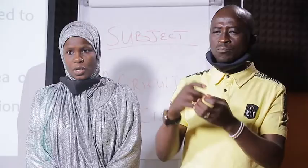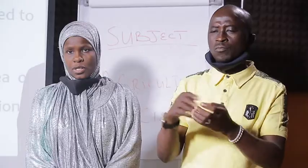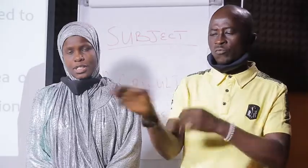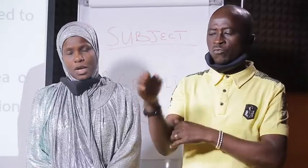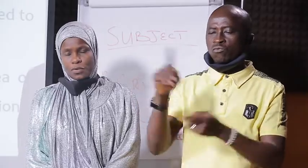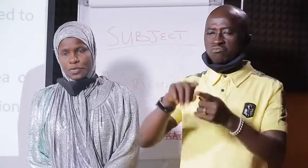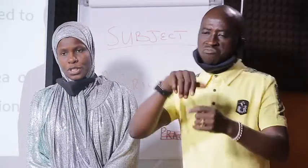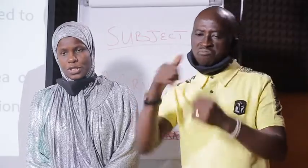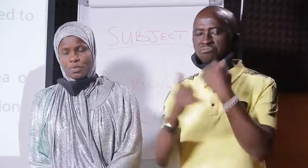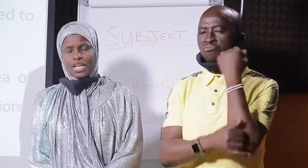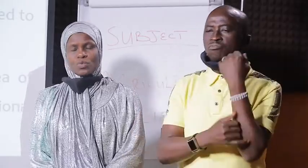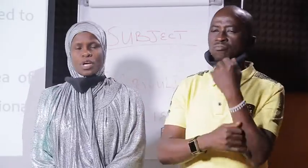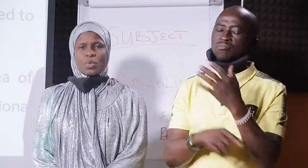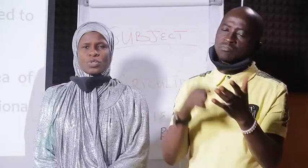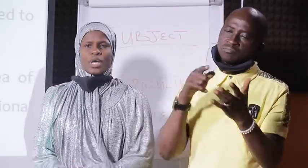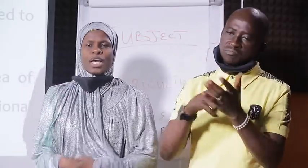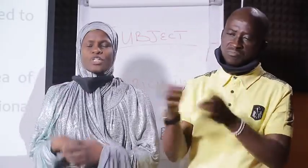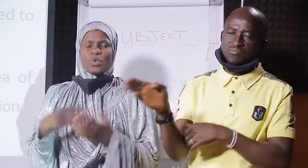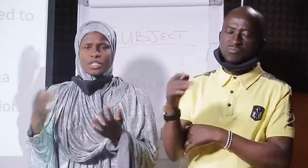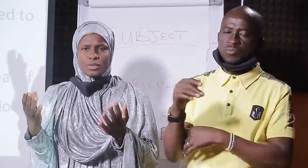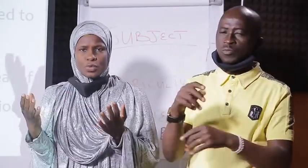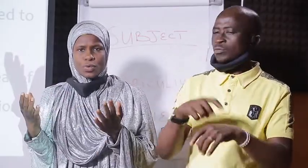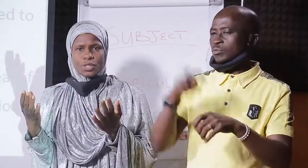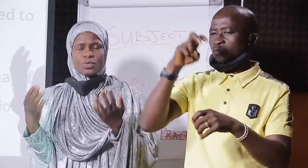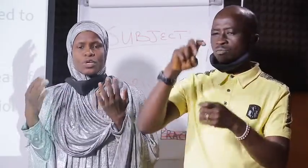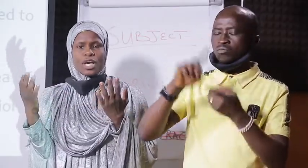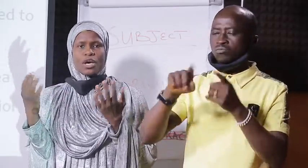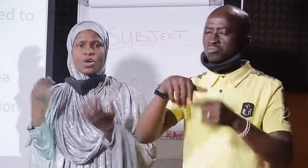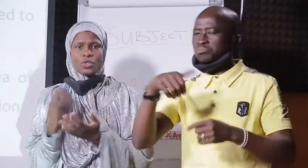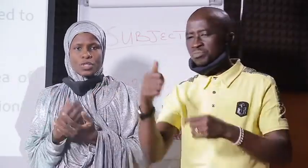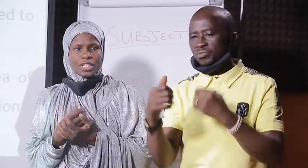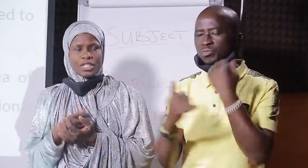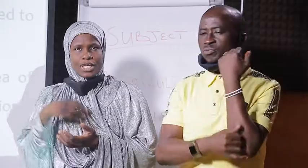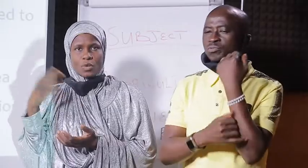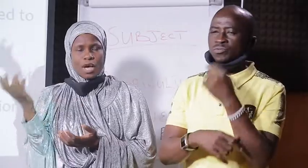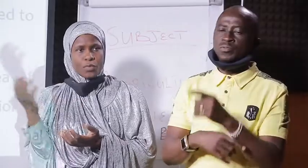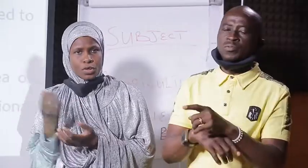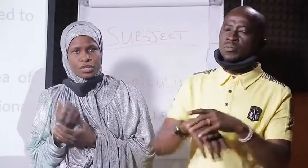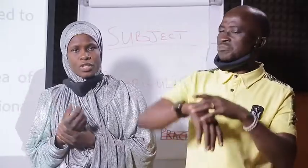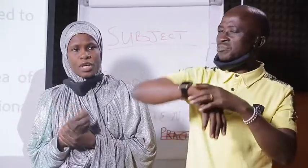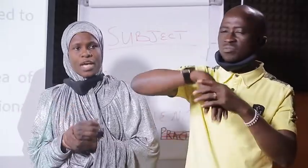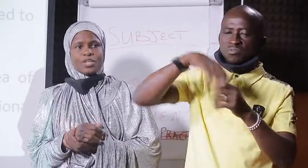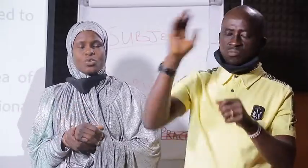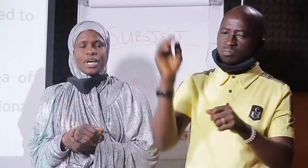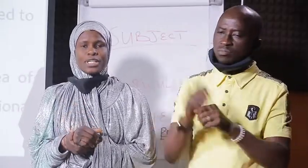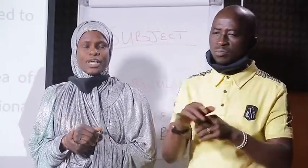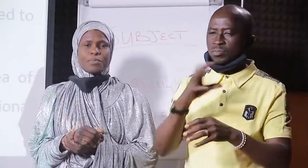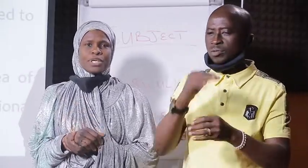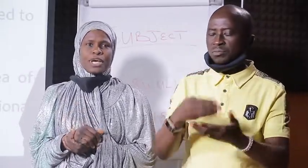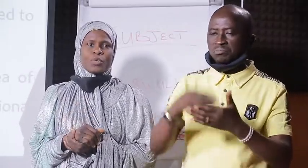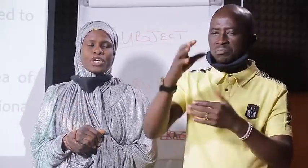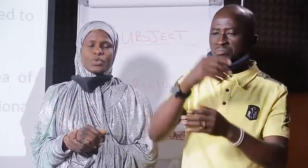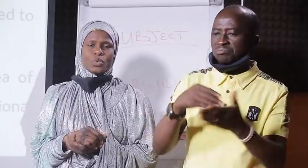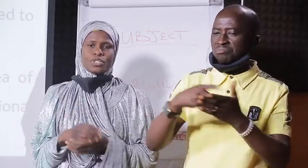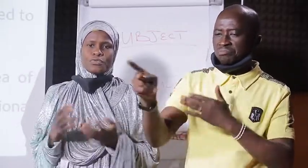this our fish sometimes we can what we can expect them to what to other countries that is out abroad and you buy it